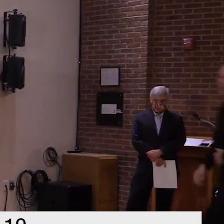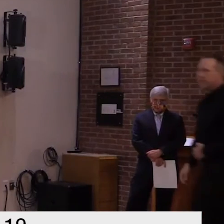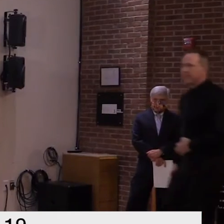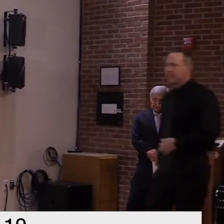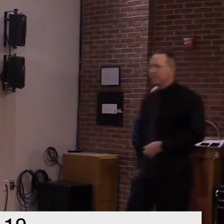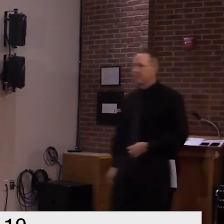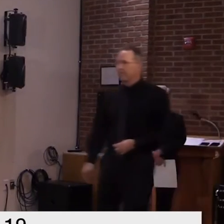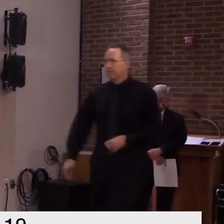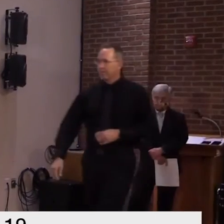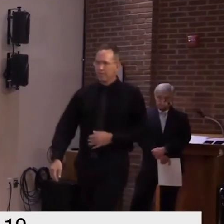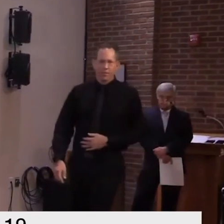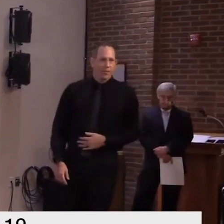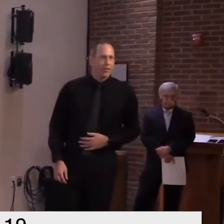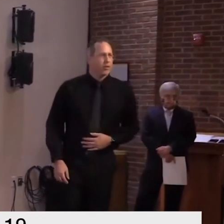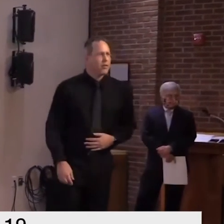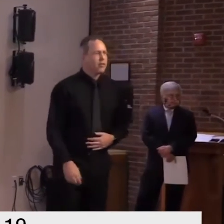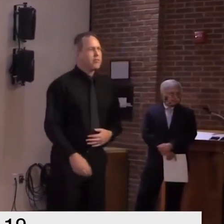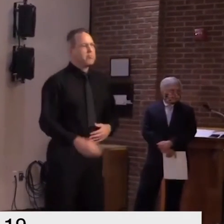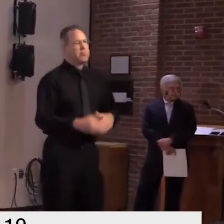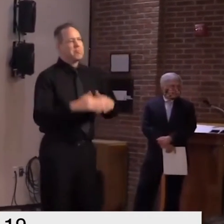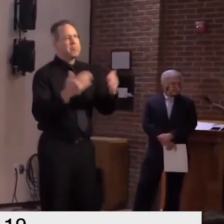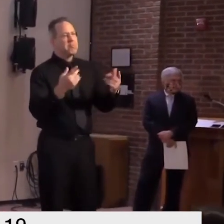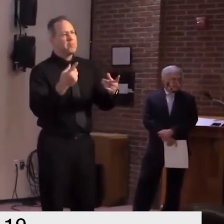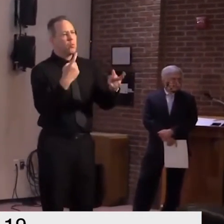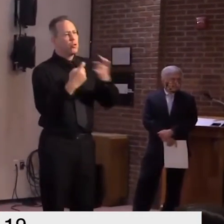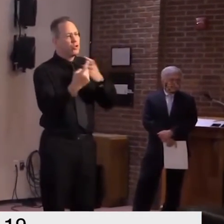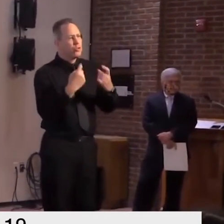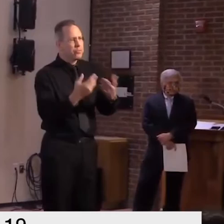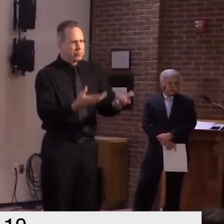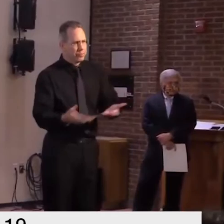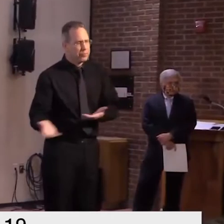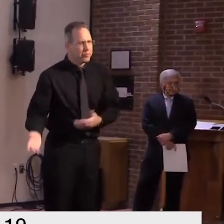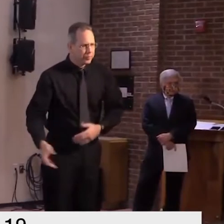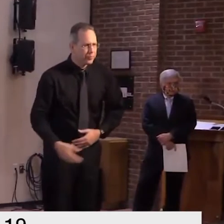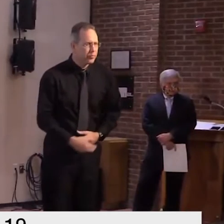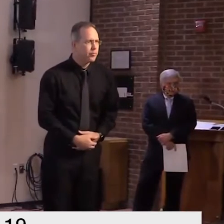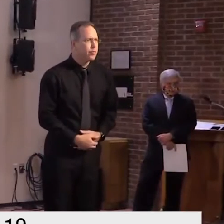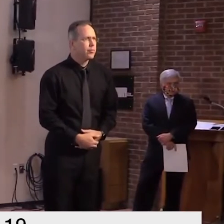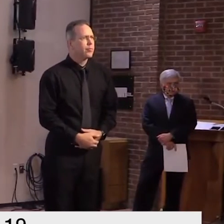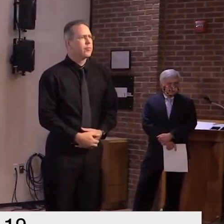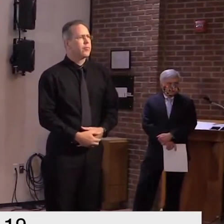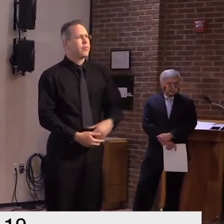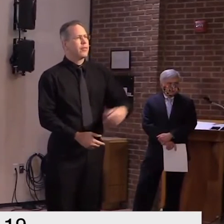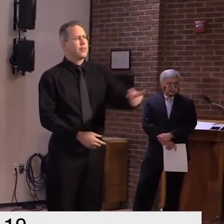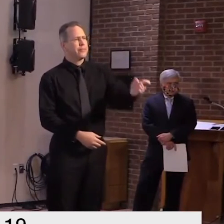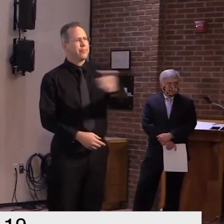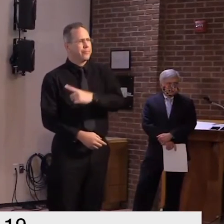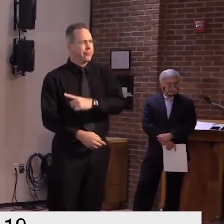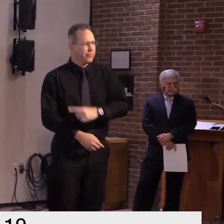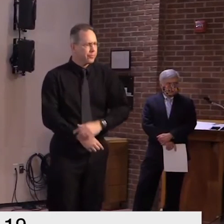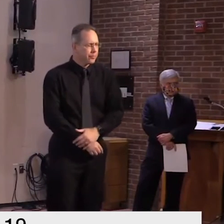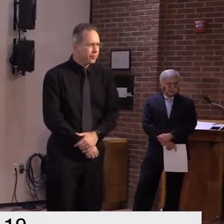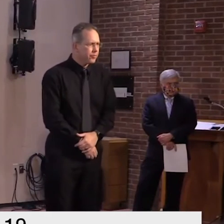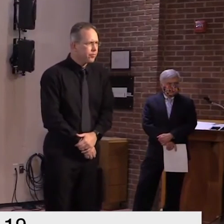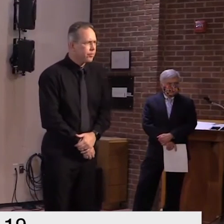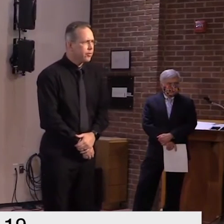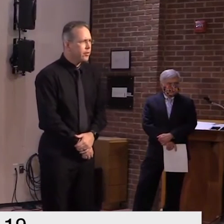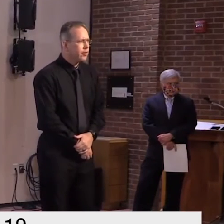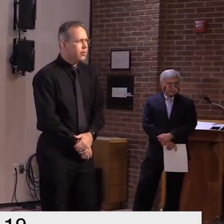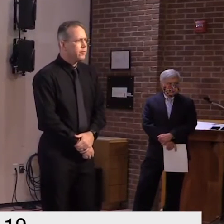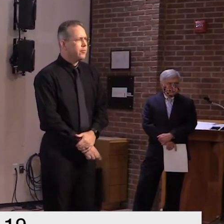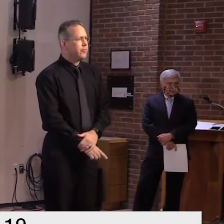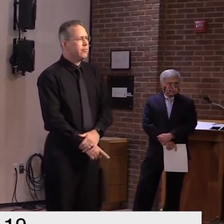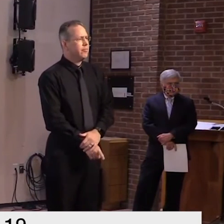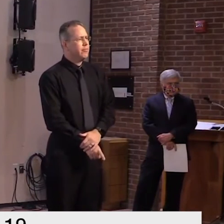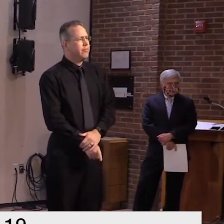with that we'll open up to questions calvin uh thank you so governor